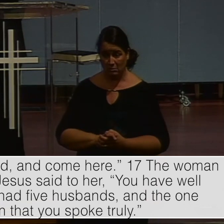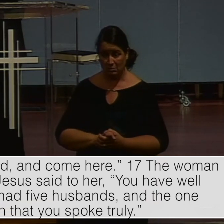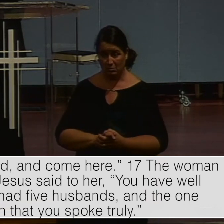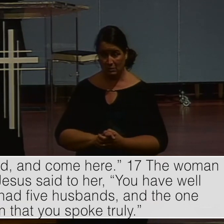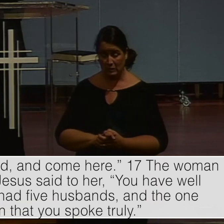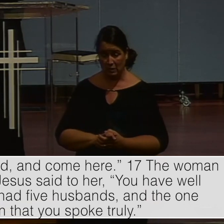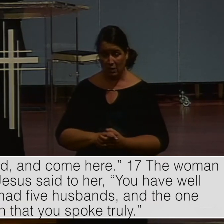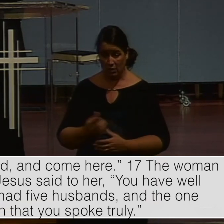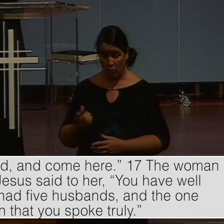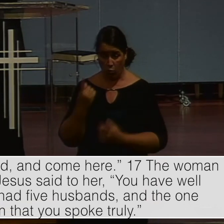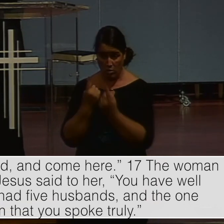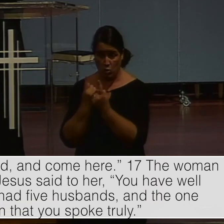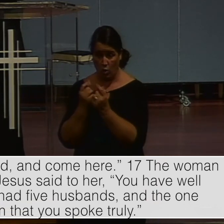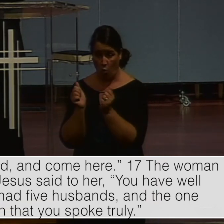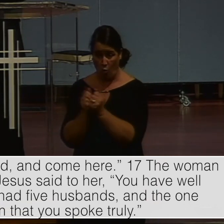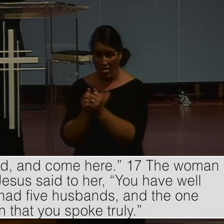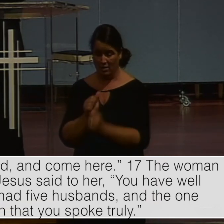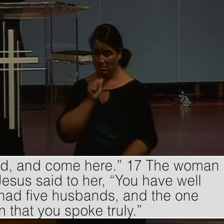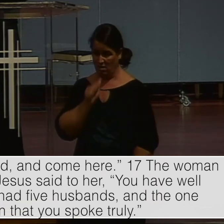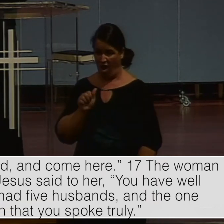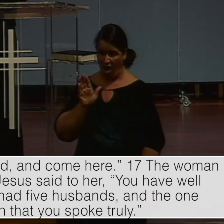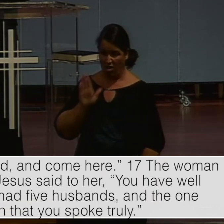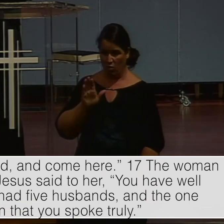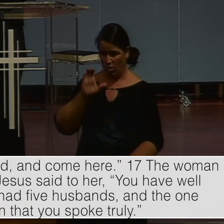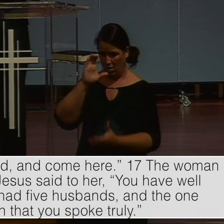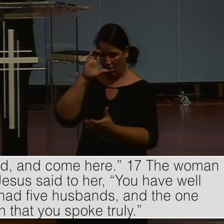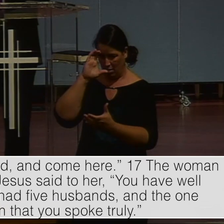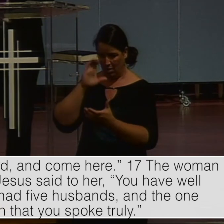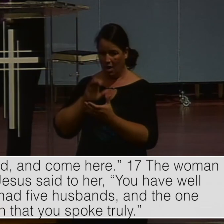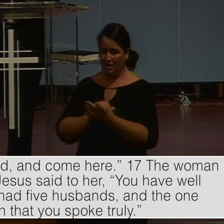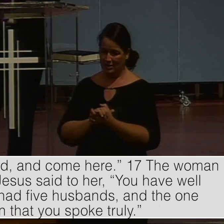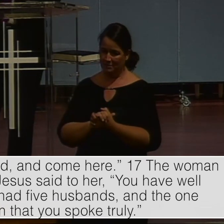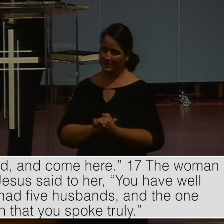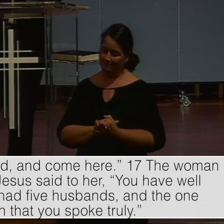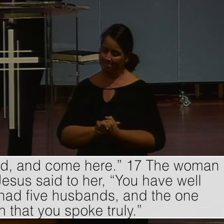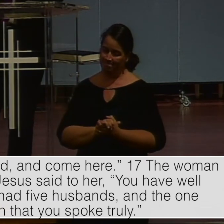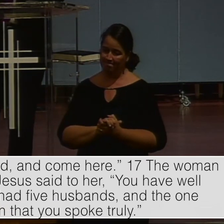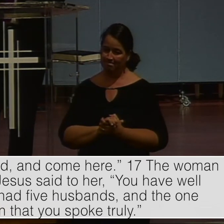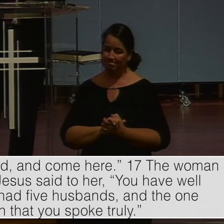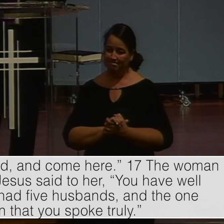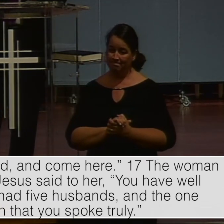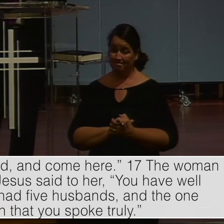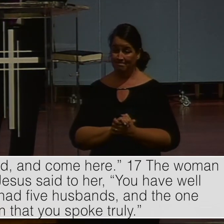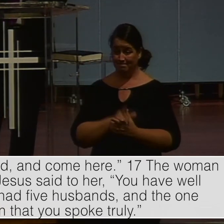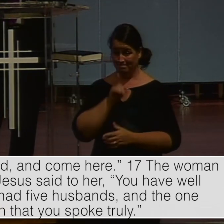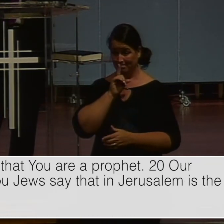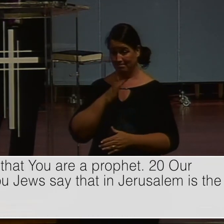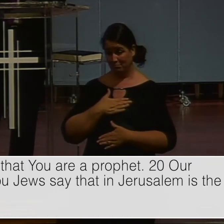Whom you are now with. Is not your husband. In that. You have spoken. Truly.